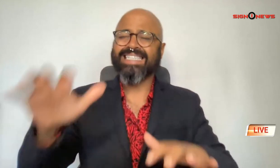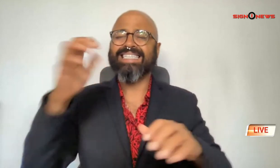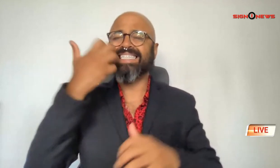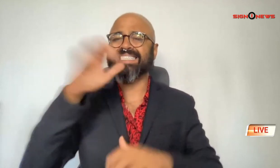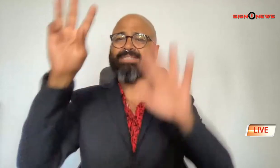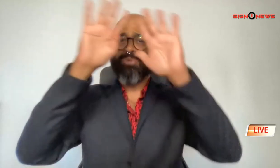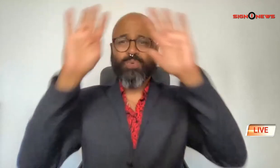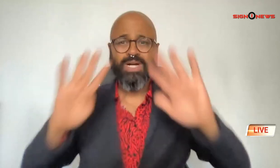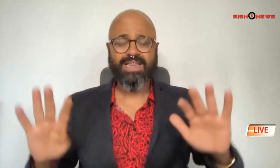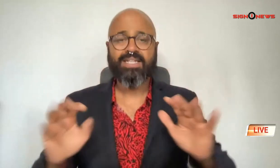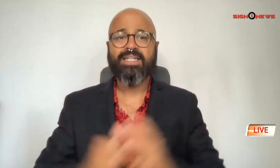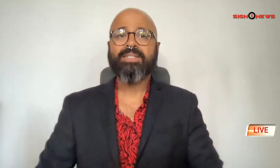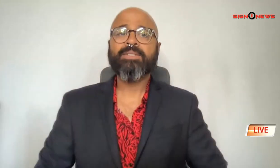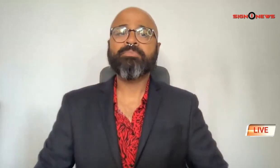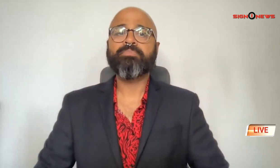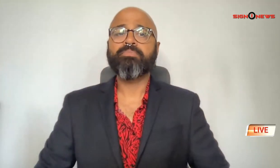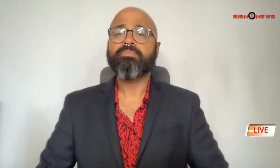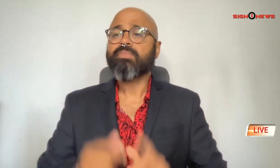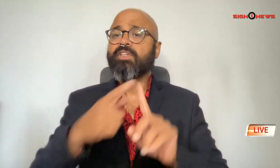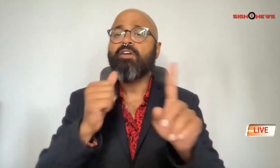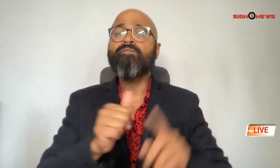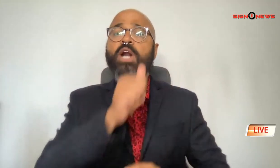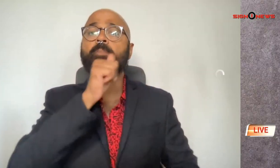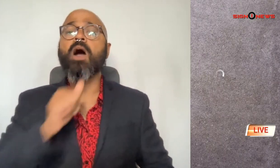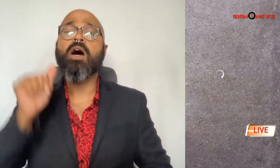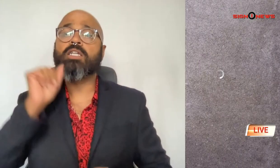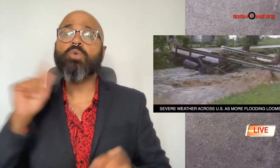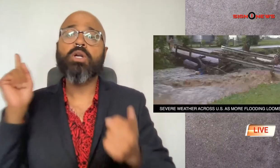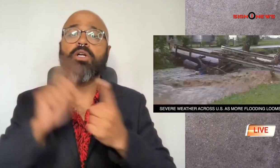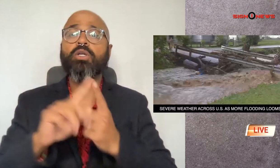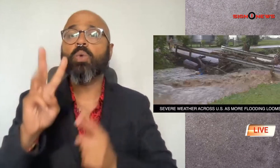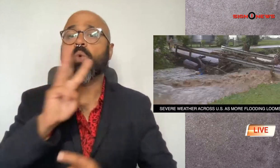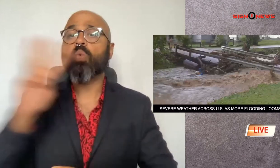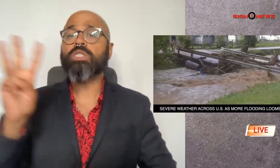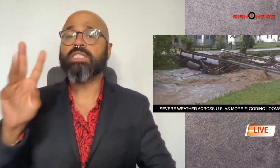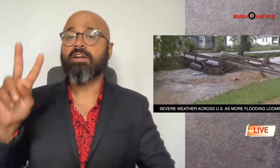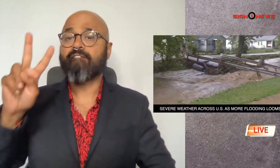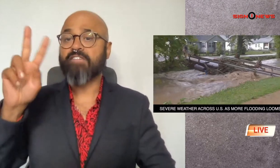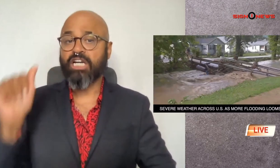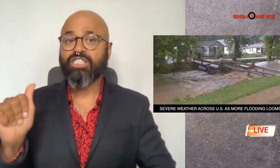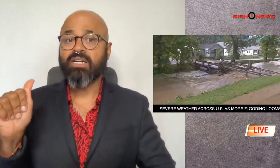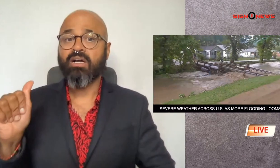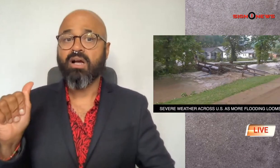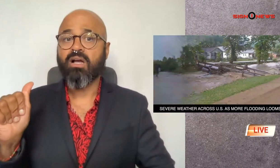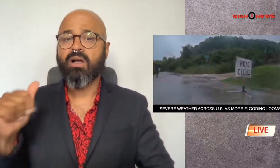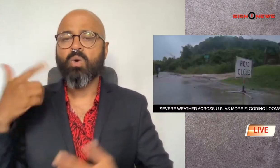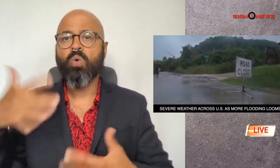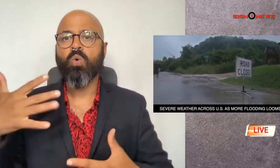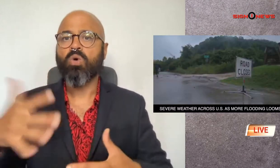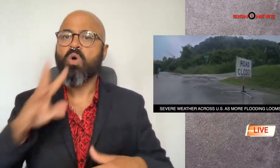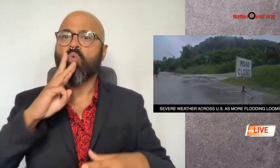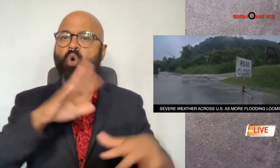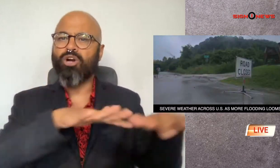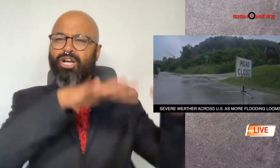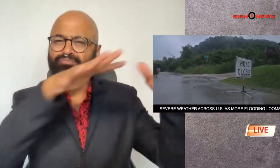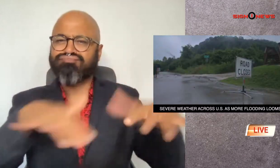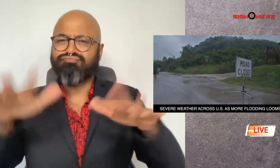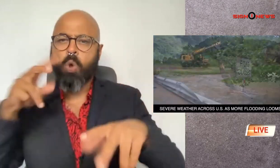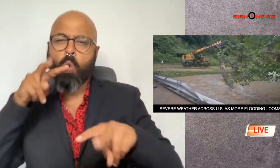start the week with extreme weather from Arizona to West Virginia flood watches are in